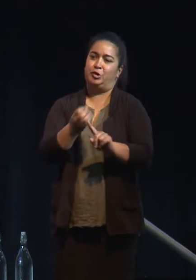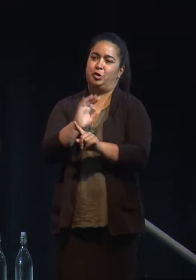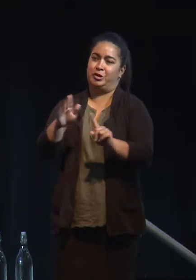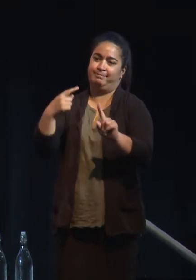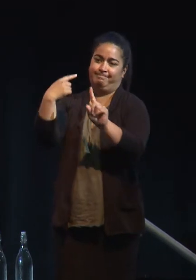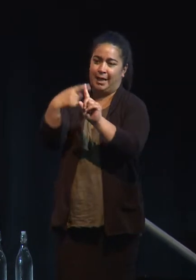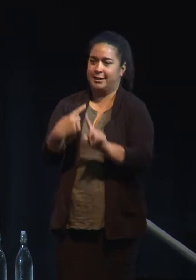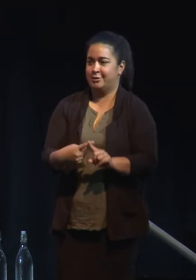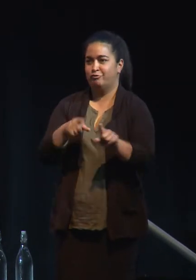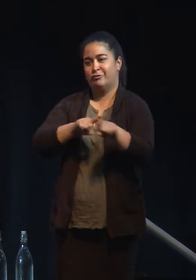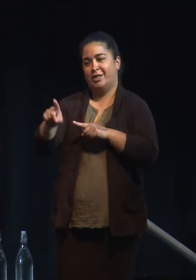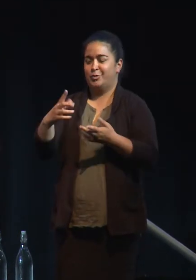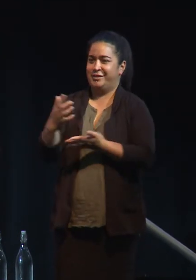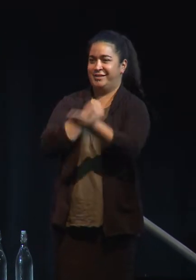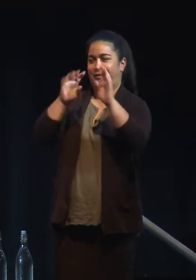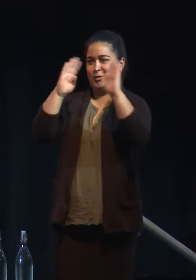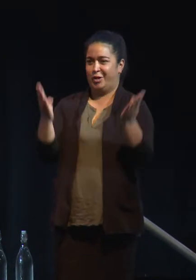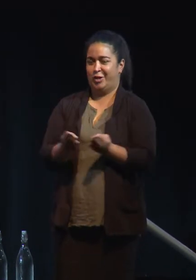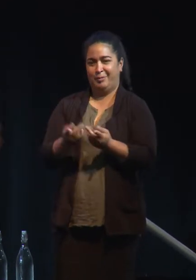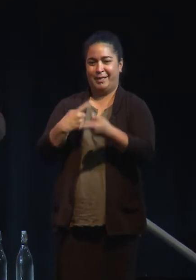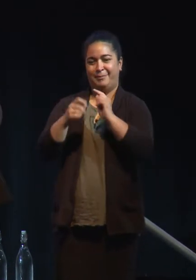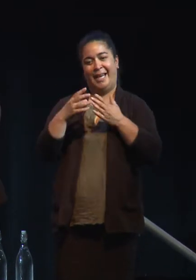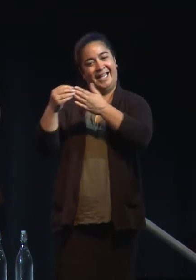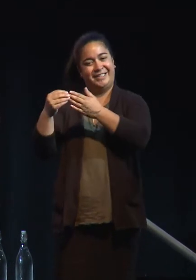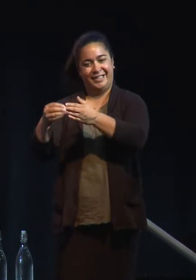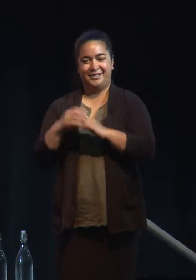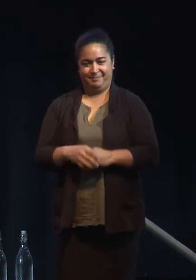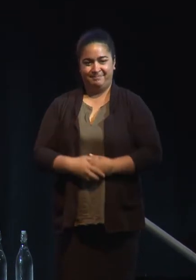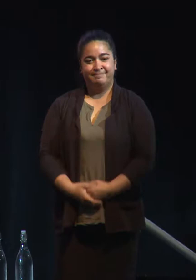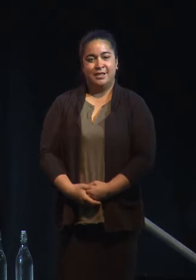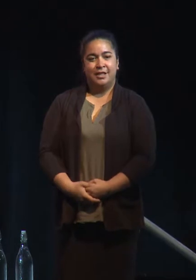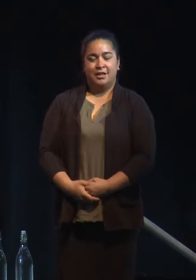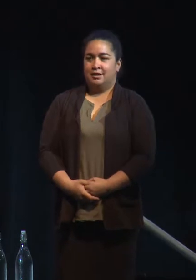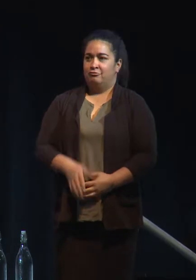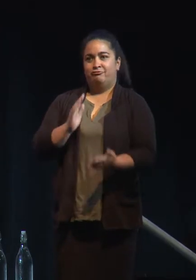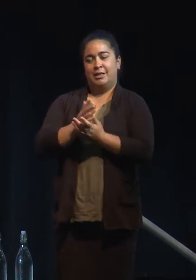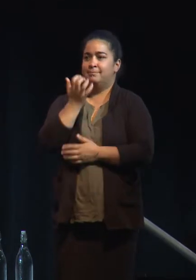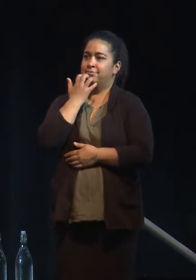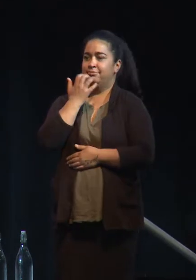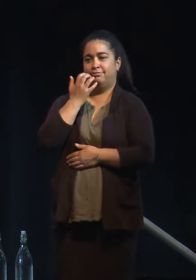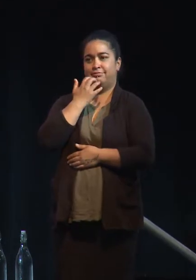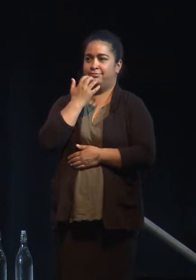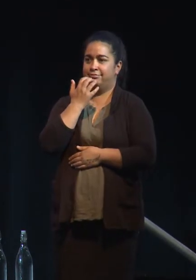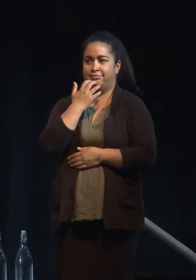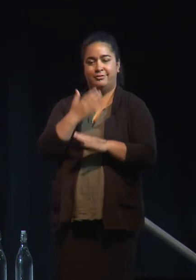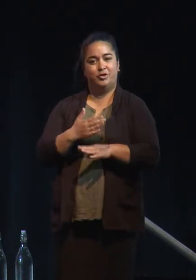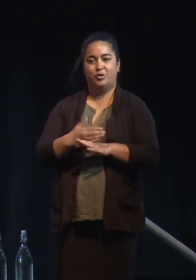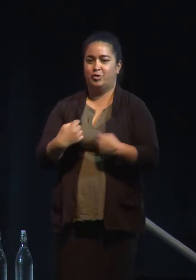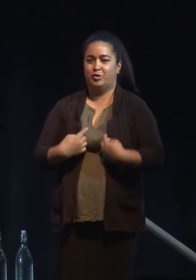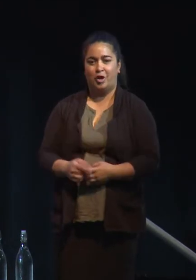save the world and lead by example. And it's a bit of a daunting task because we have to go